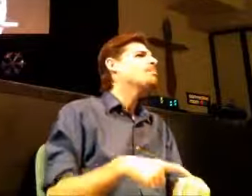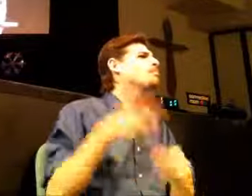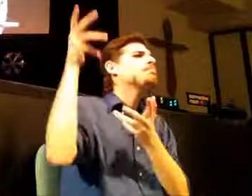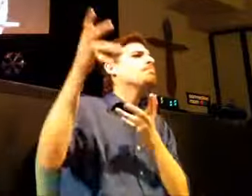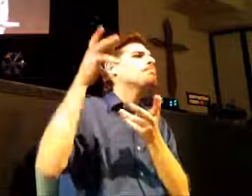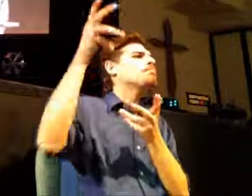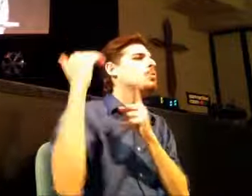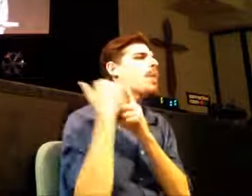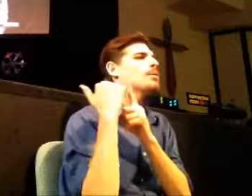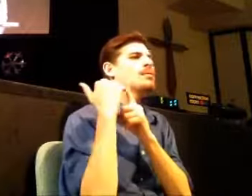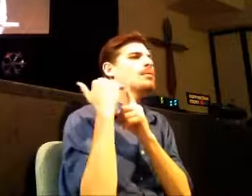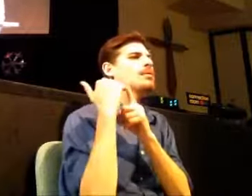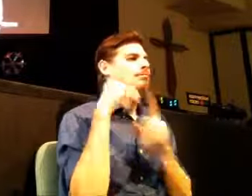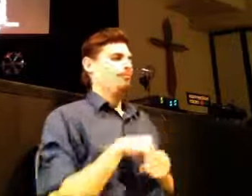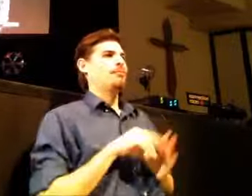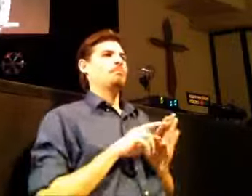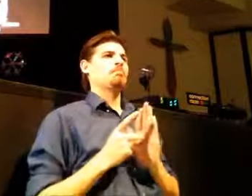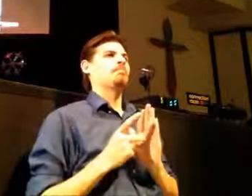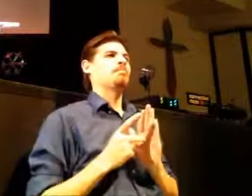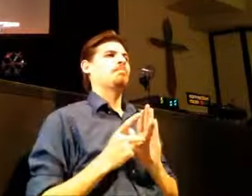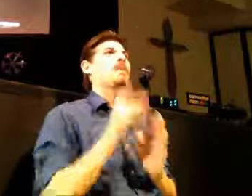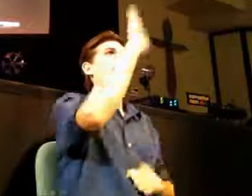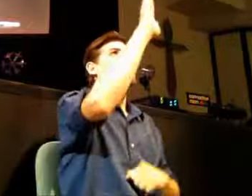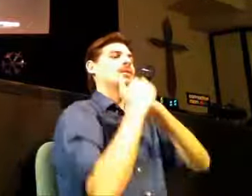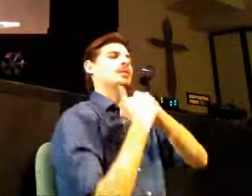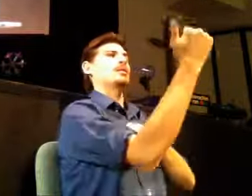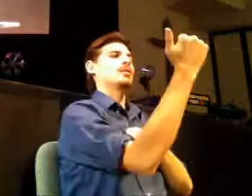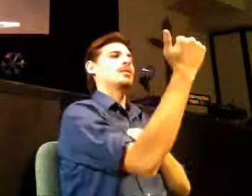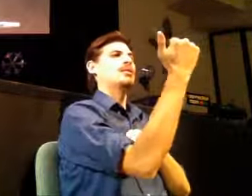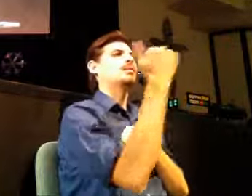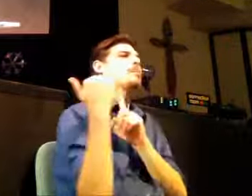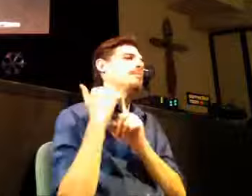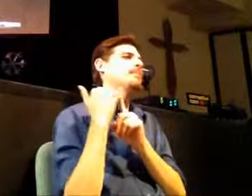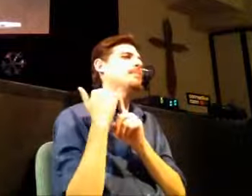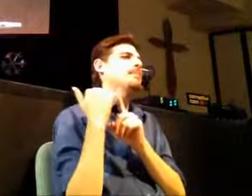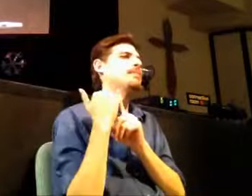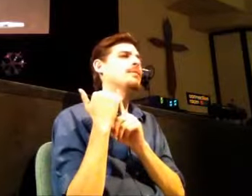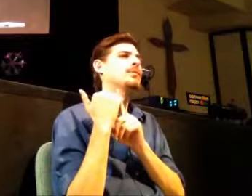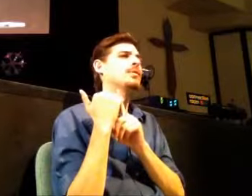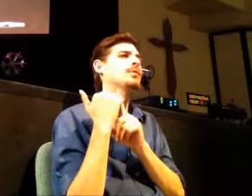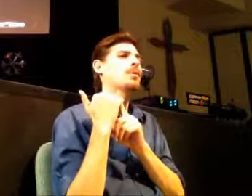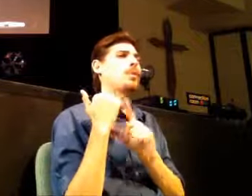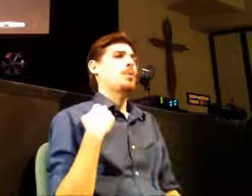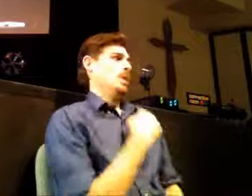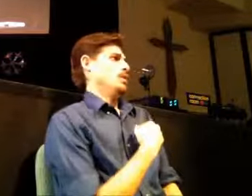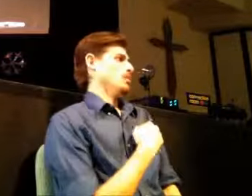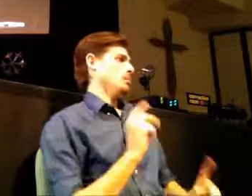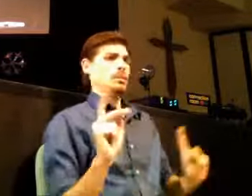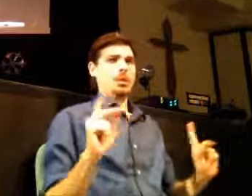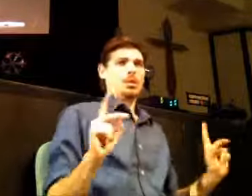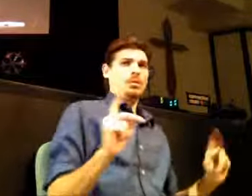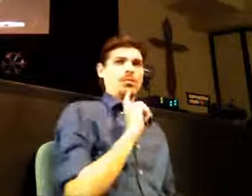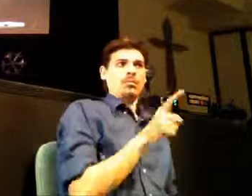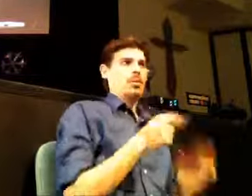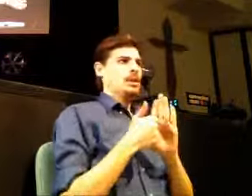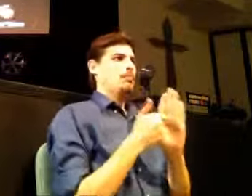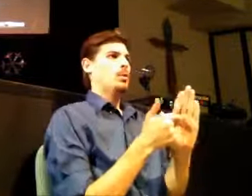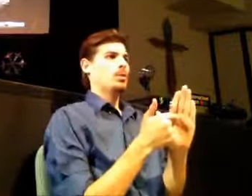God was calling us to do. And the reason that is so powerful is because God created us to be symbolic creatures. You realize no other creature in the universe that we know of, no other